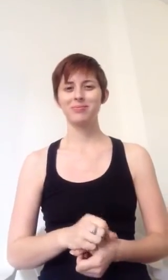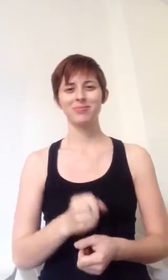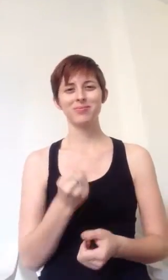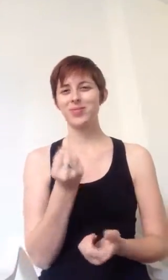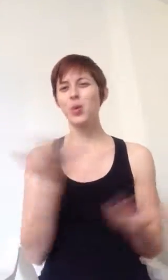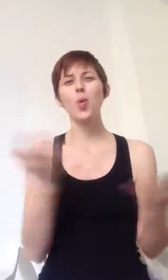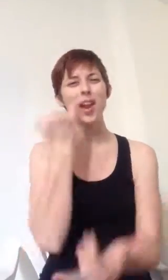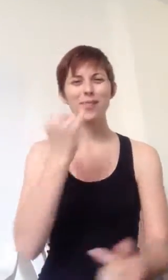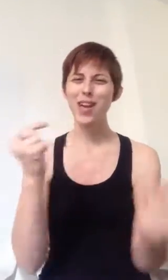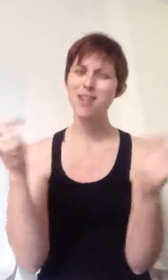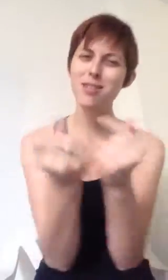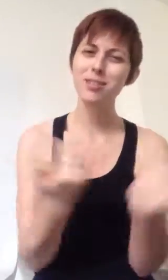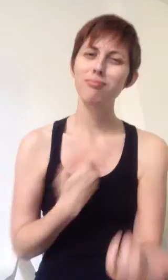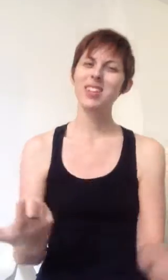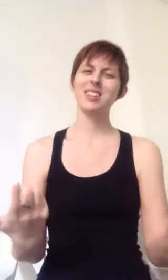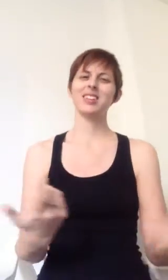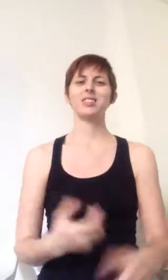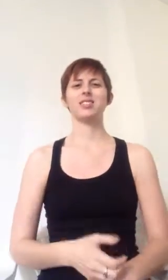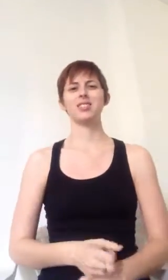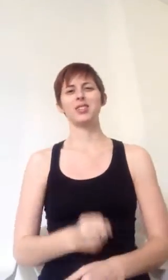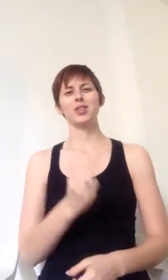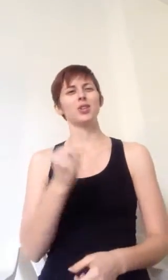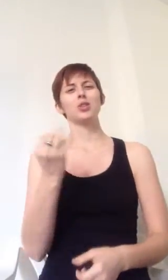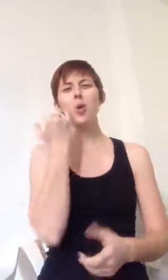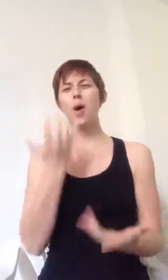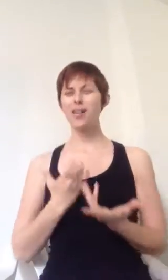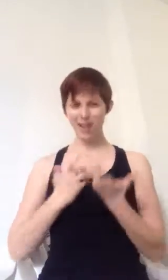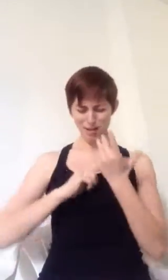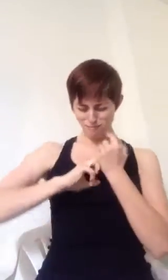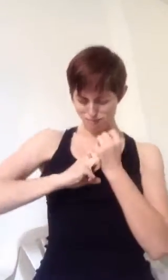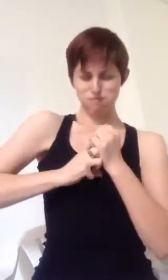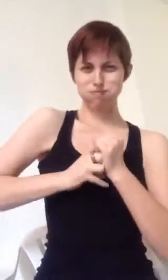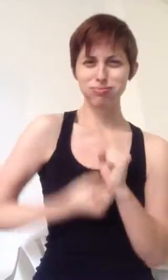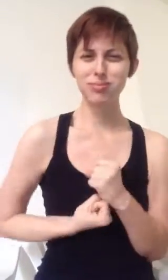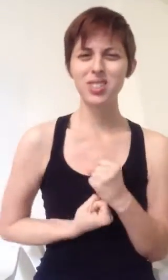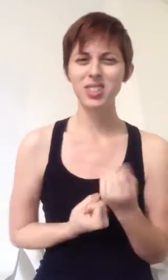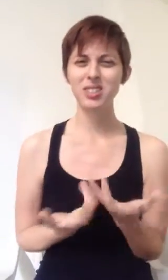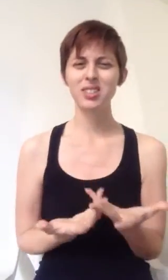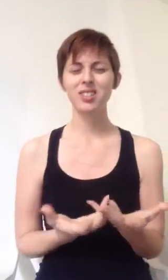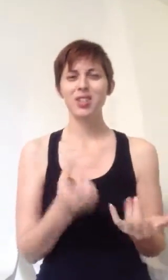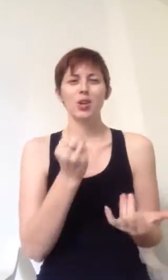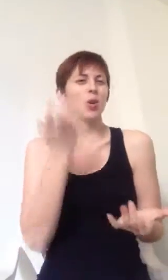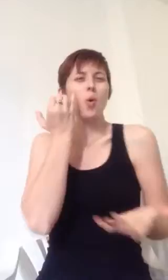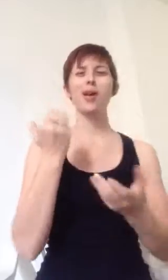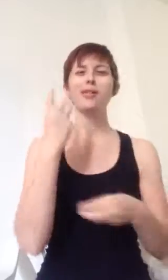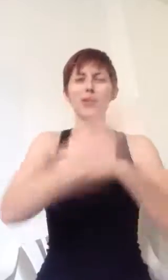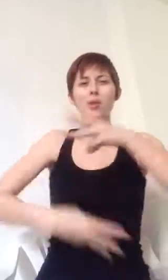So what if it hurts me, so what if I break down So what if this